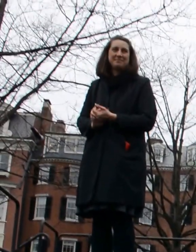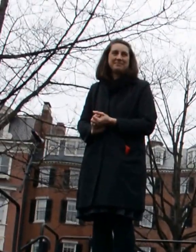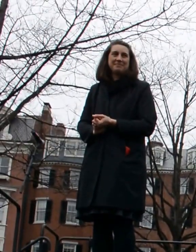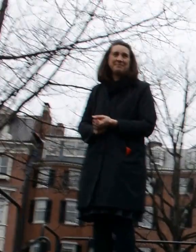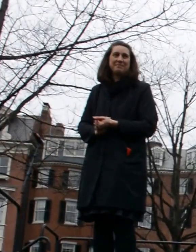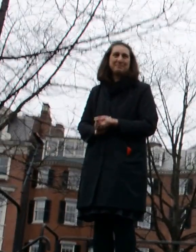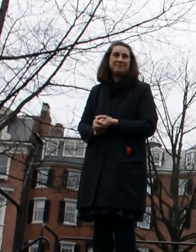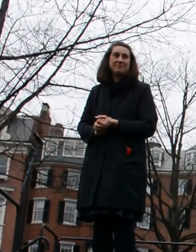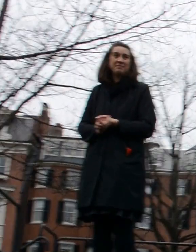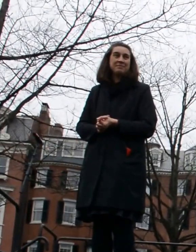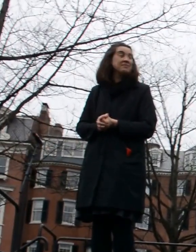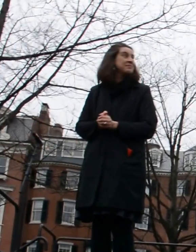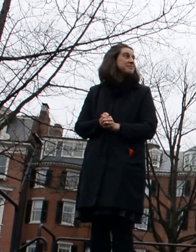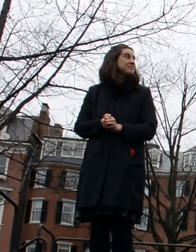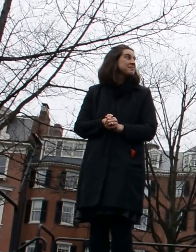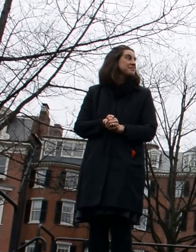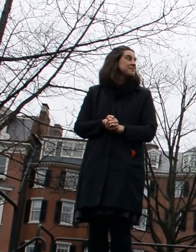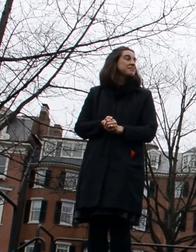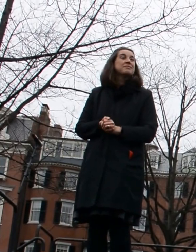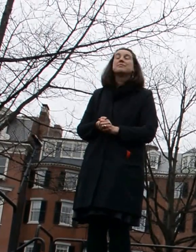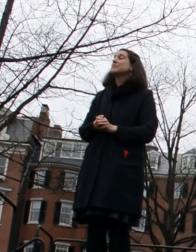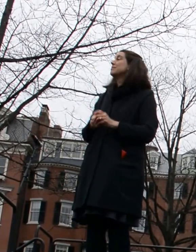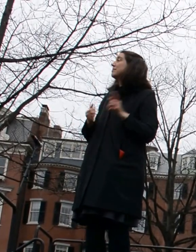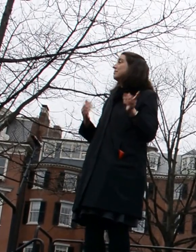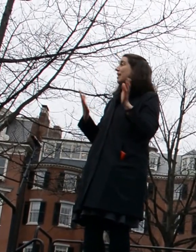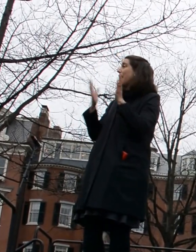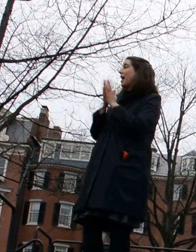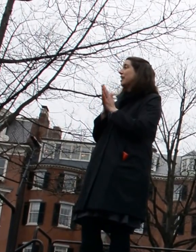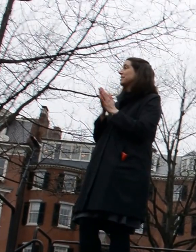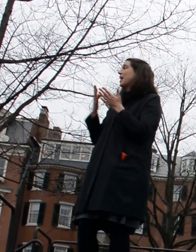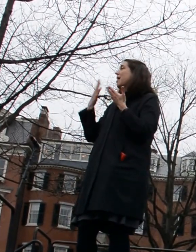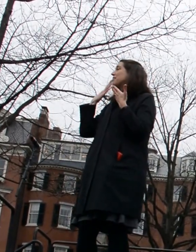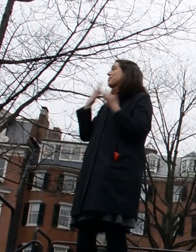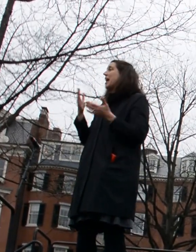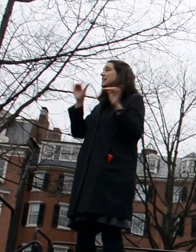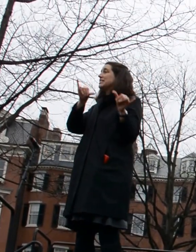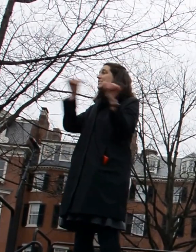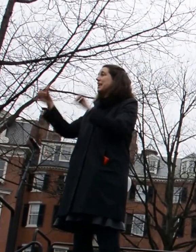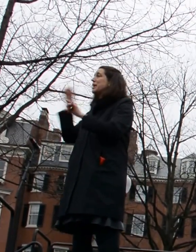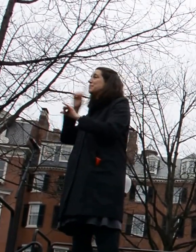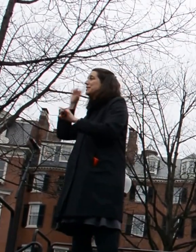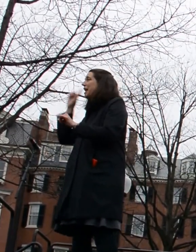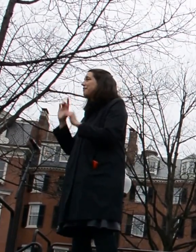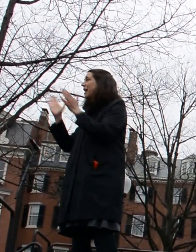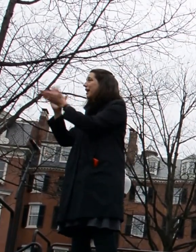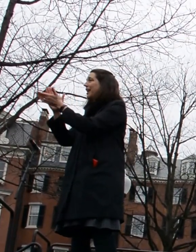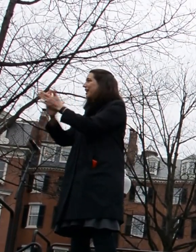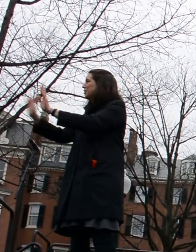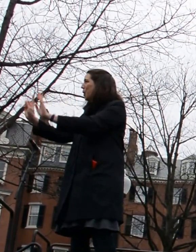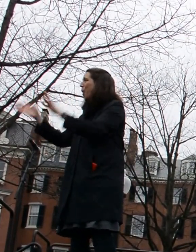And I'm actually going ask that we thank them the same way the deaf community does, by putting our hands up and shaking them like this.